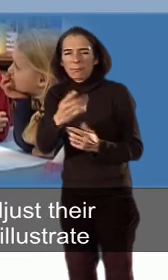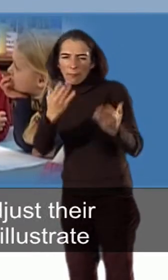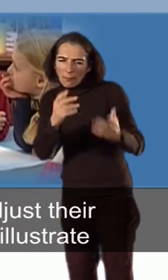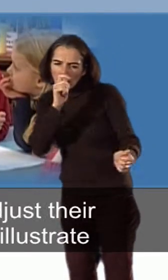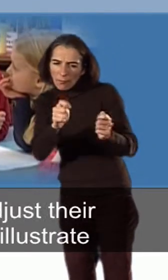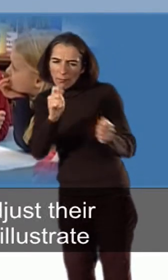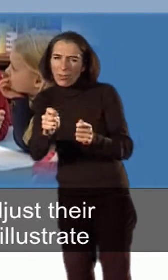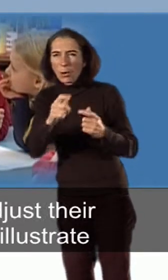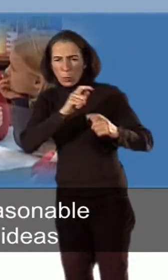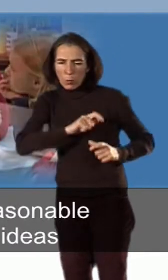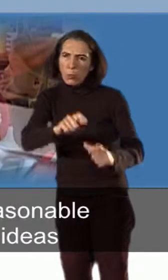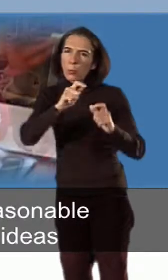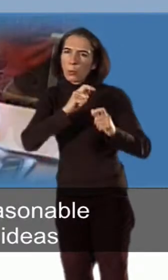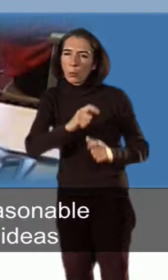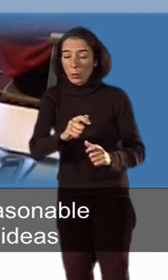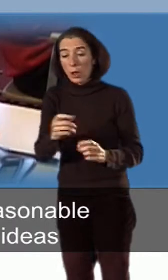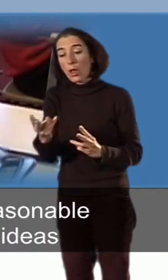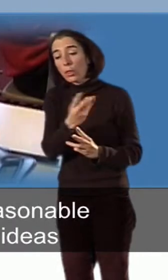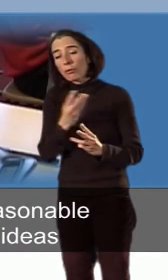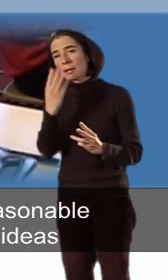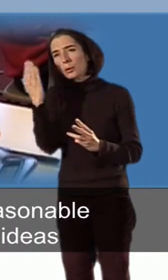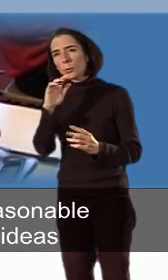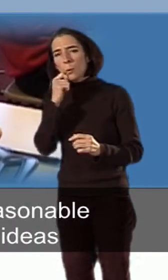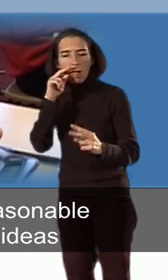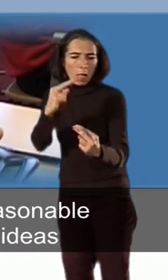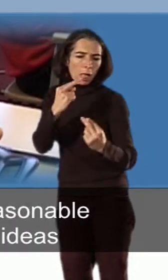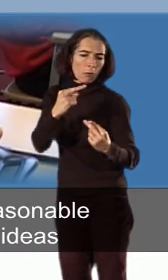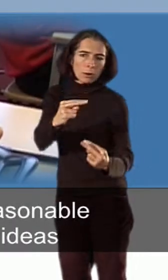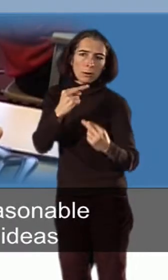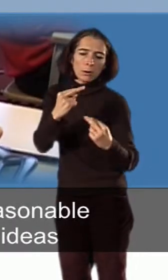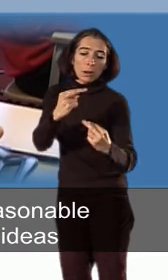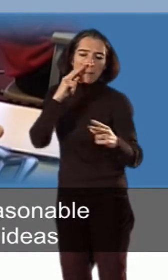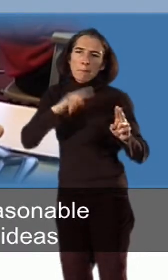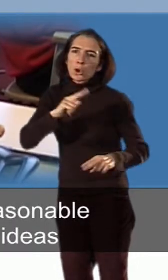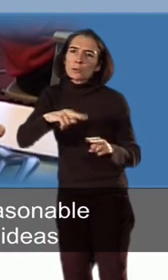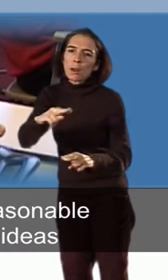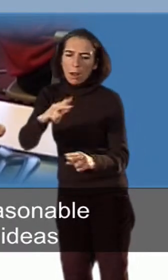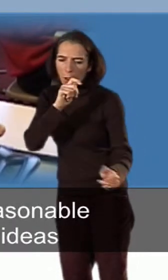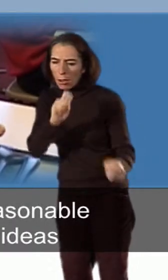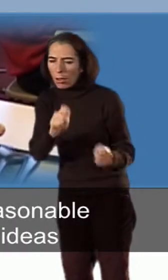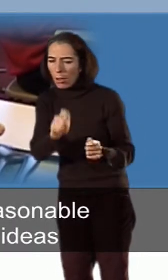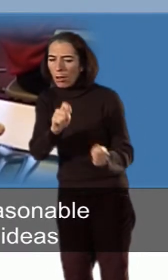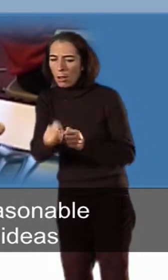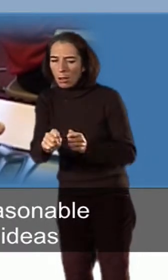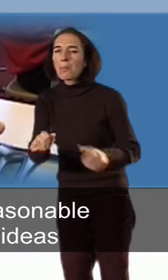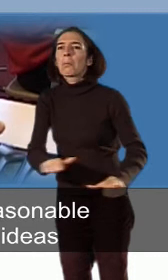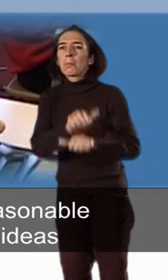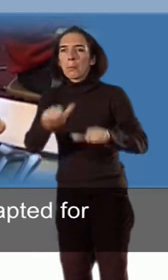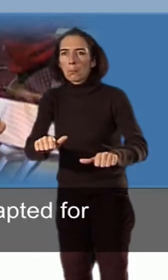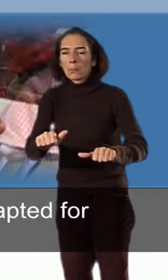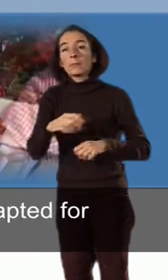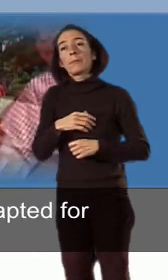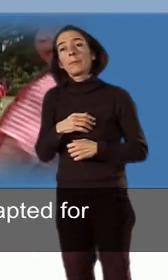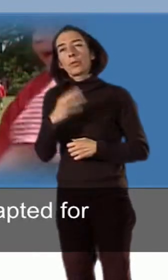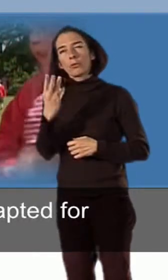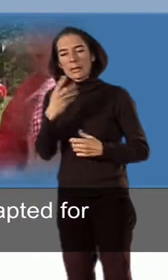The three primary stories illustrate the ethos and process of making reasonable adjustments. All three schools have